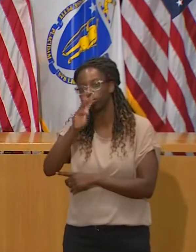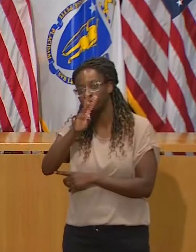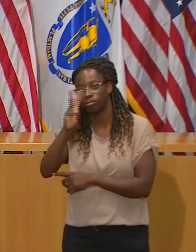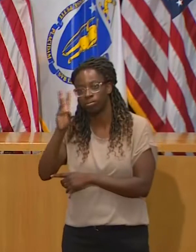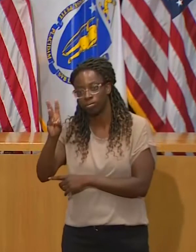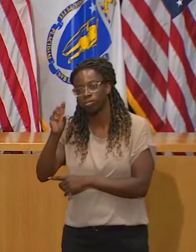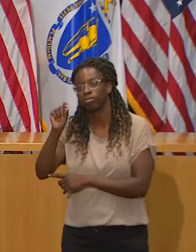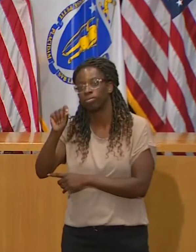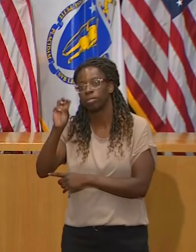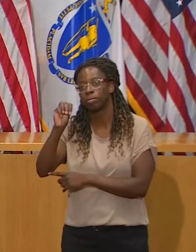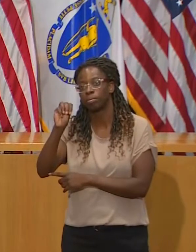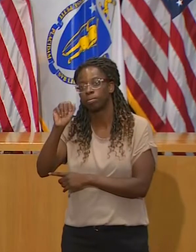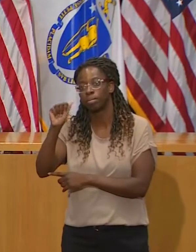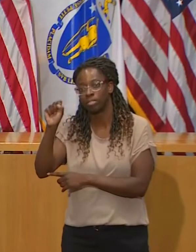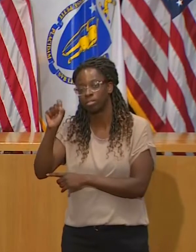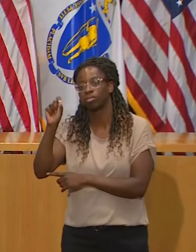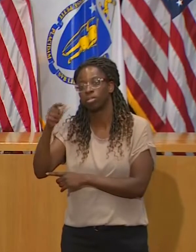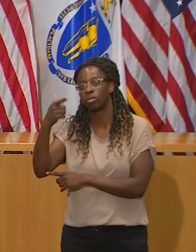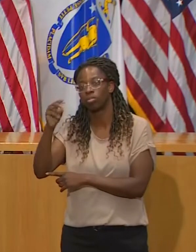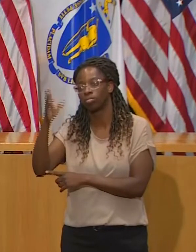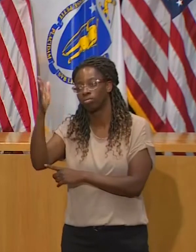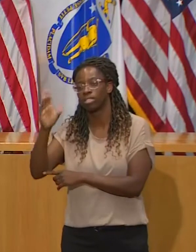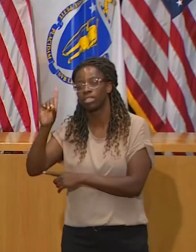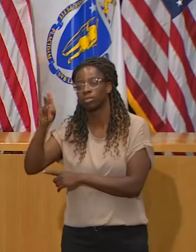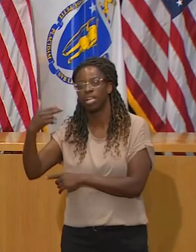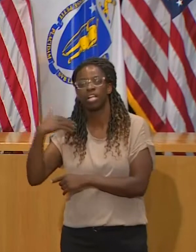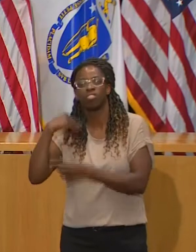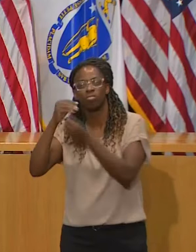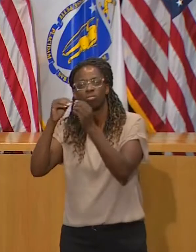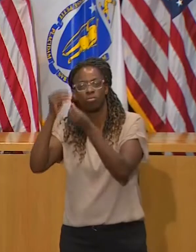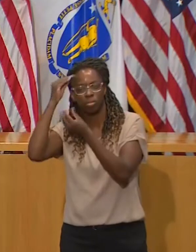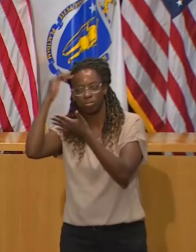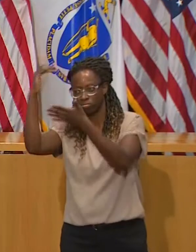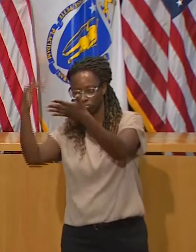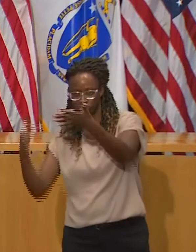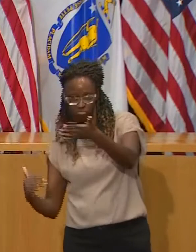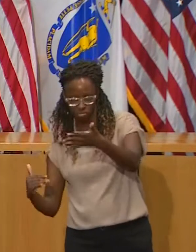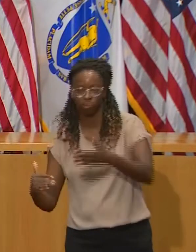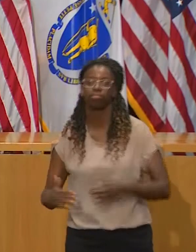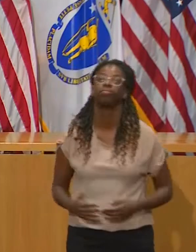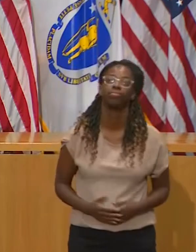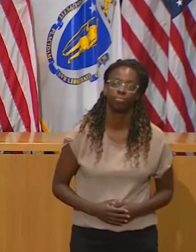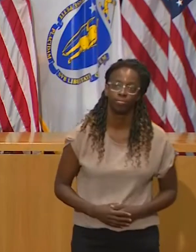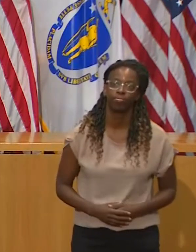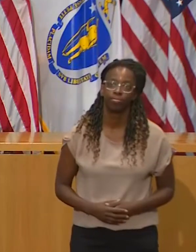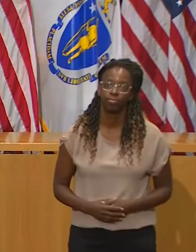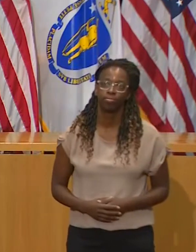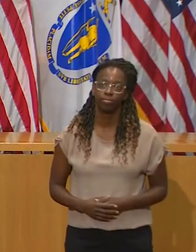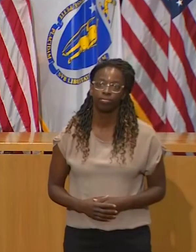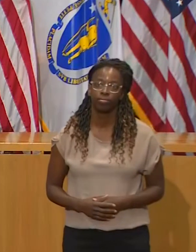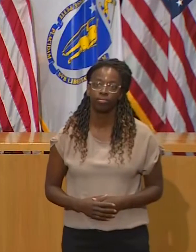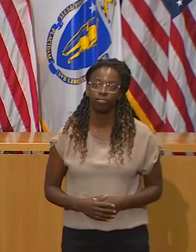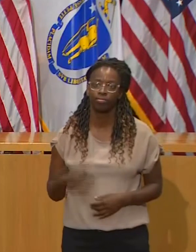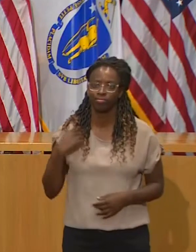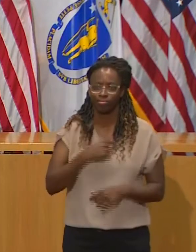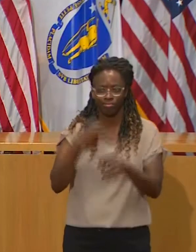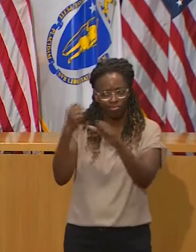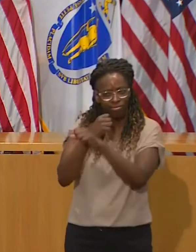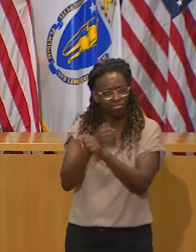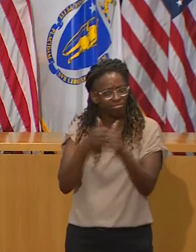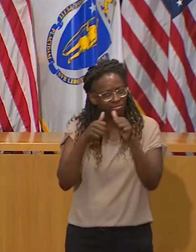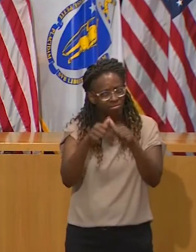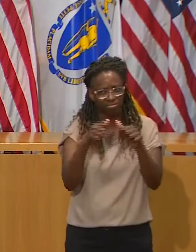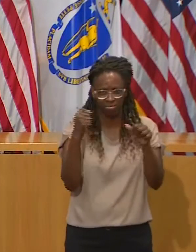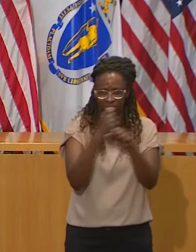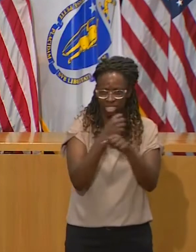The Commonwealth, the country, the world have been battling COVID-19 for the better part of a year. And we'll be in this